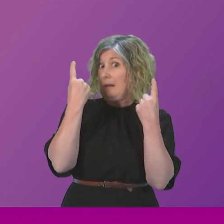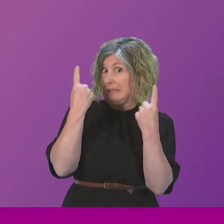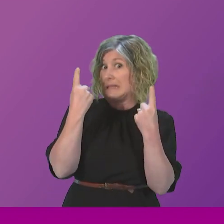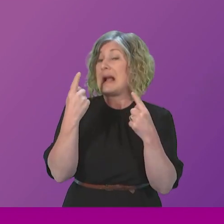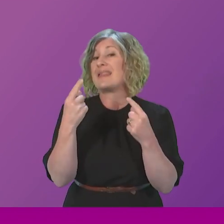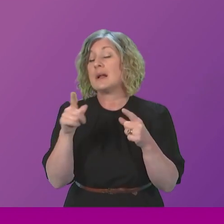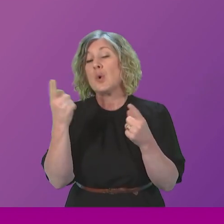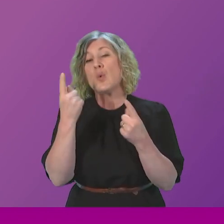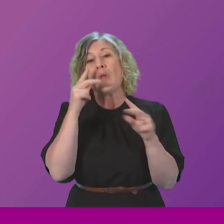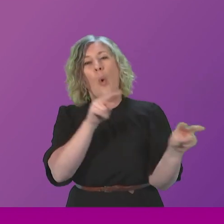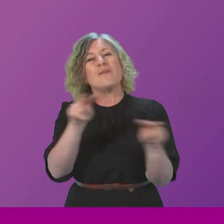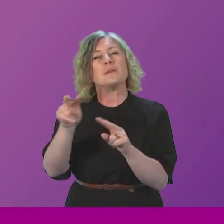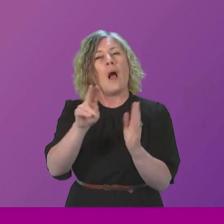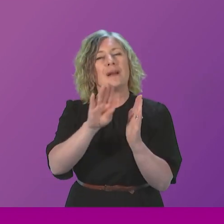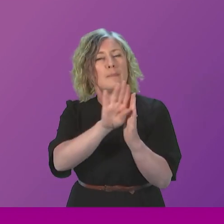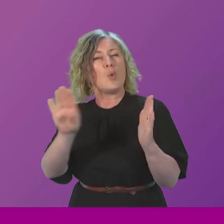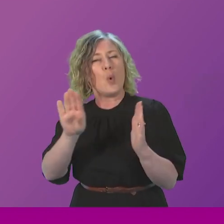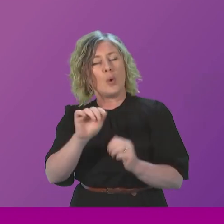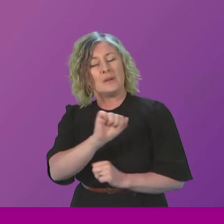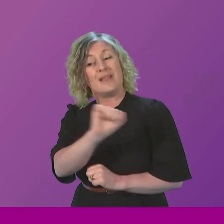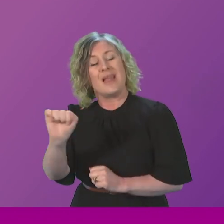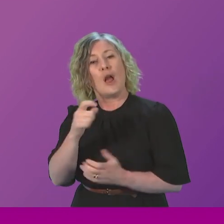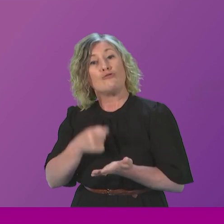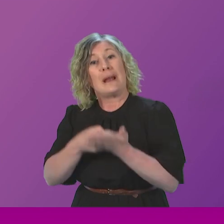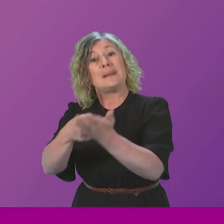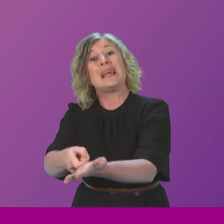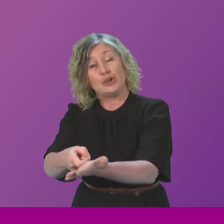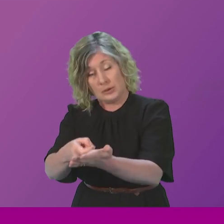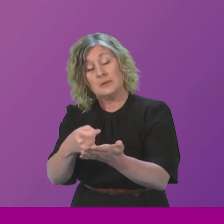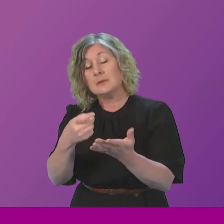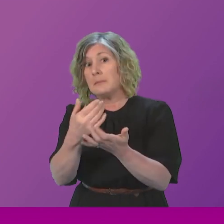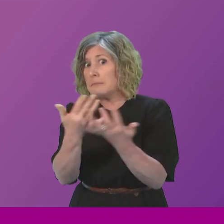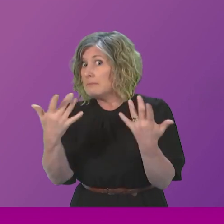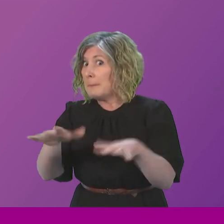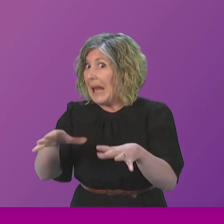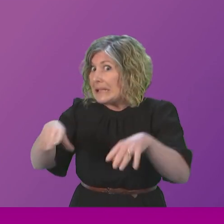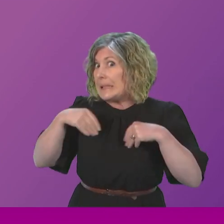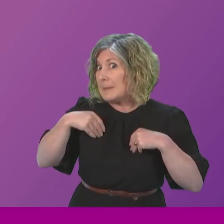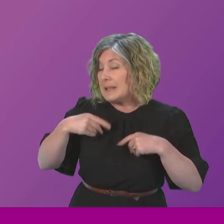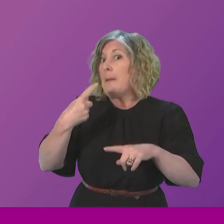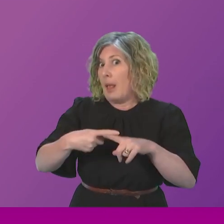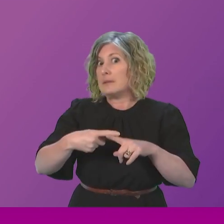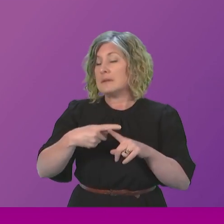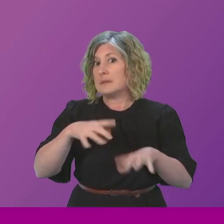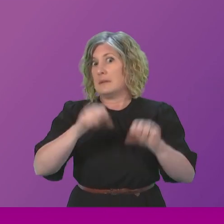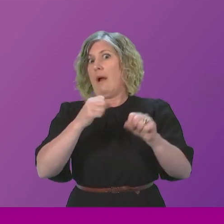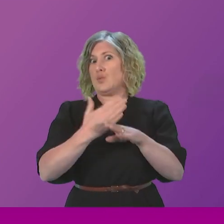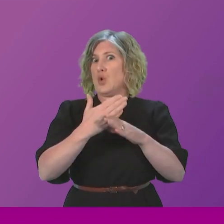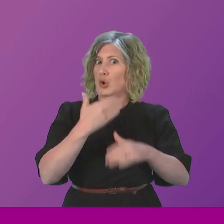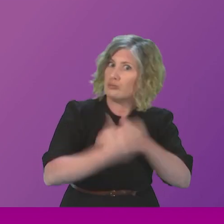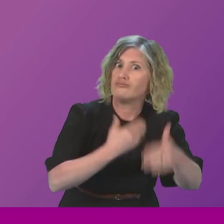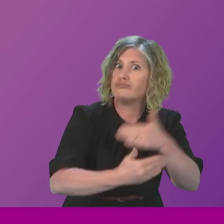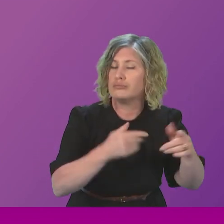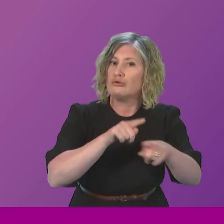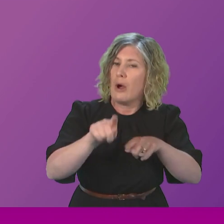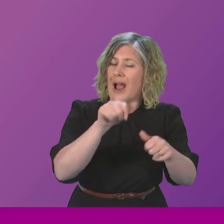board recommendations have, indeed, not just been accepted, but work as well underway in relation